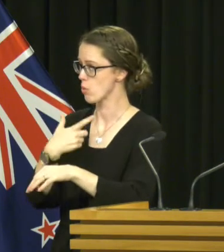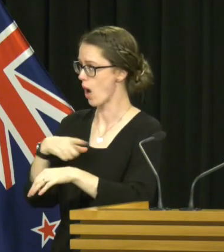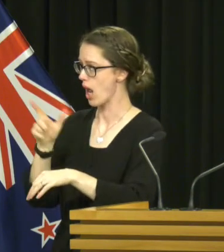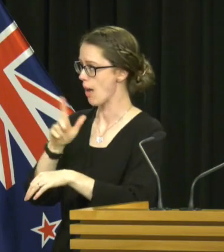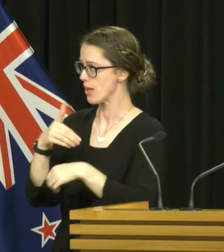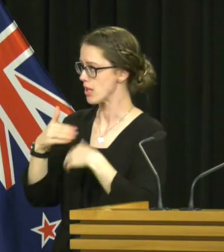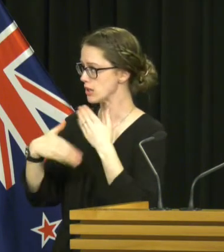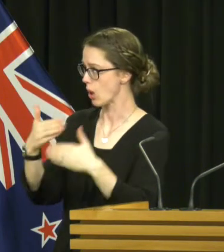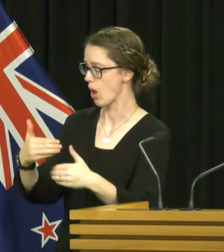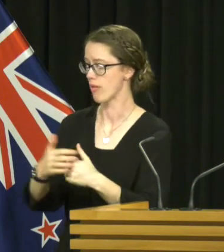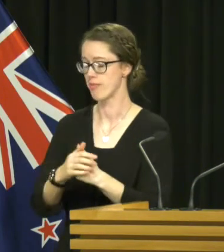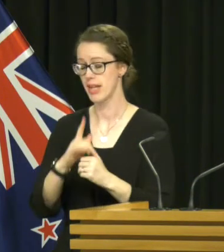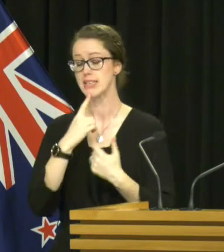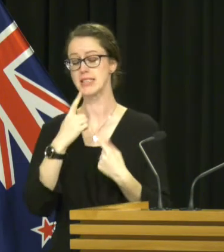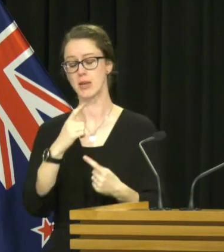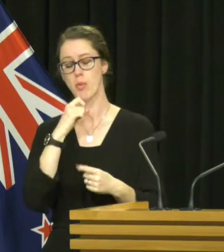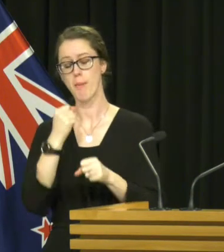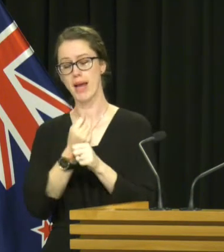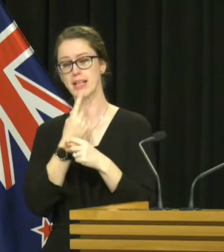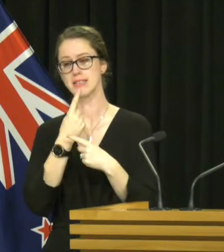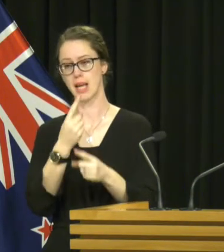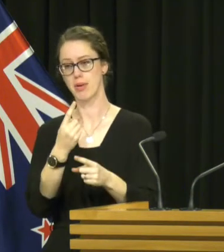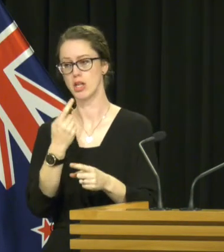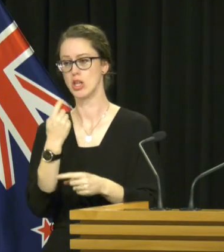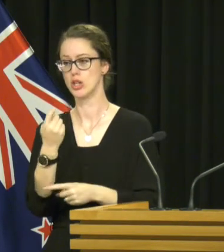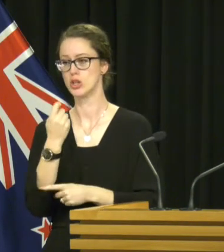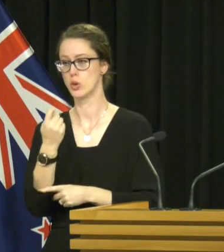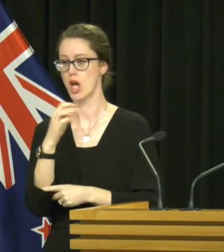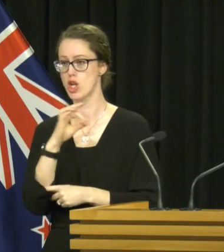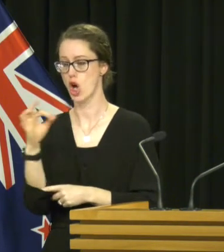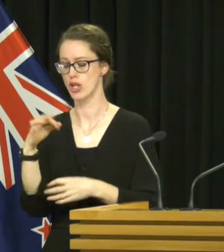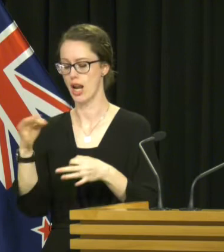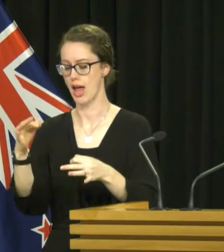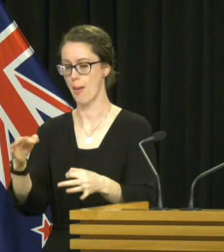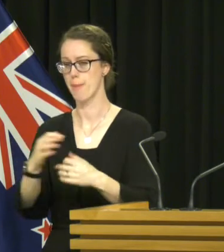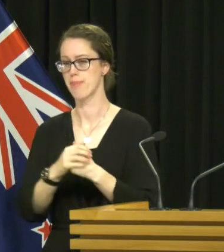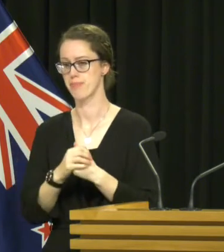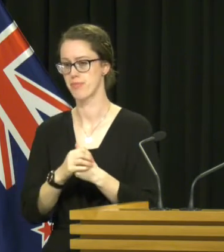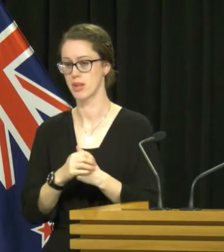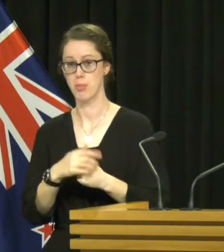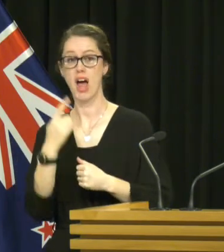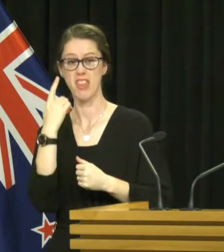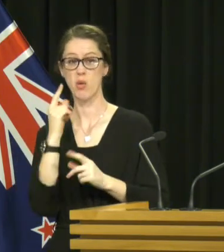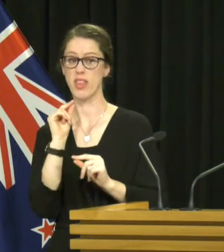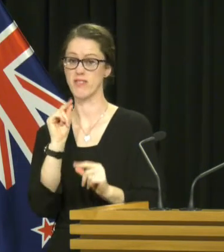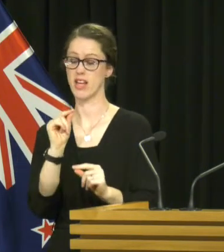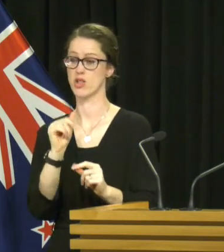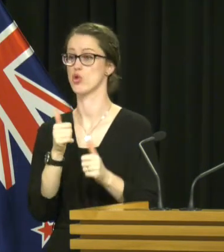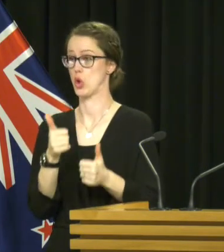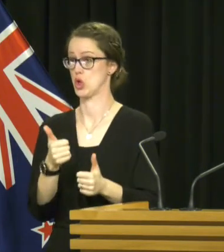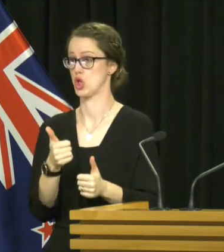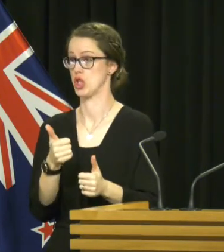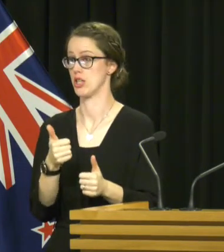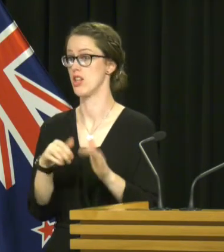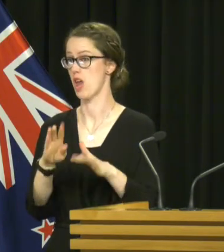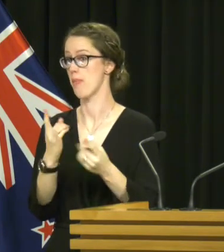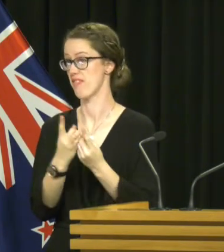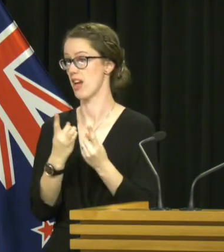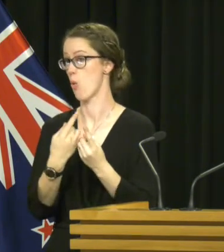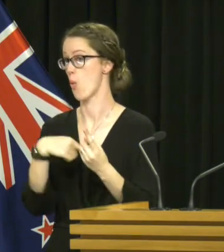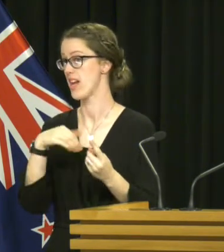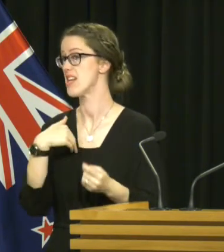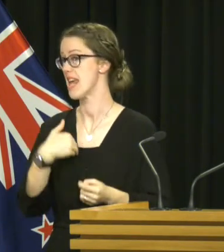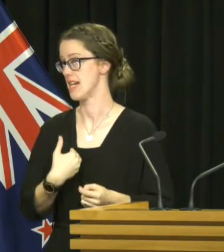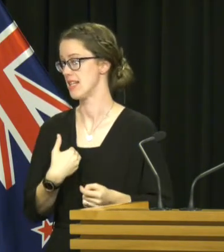As I said, we'll be making a statement on it sooner rather than later, but as I've said, I think what they've done is a good move, the kind of thing that we